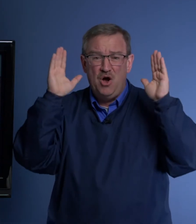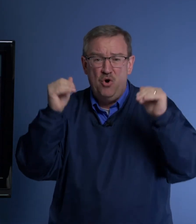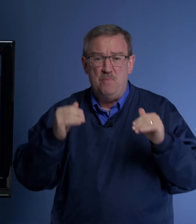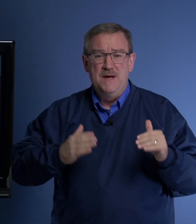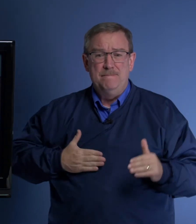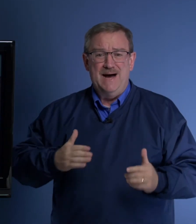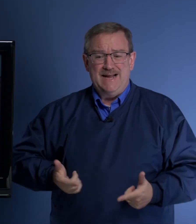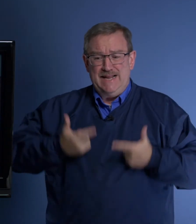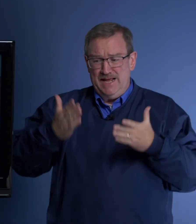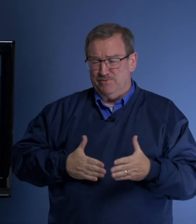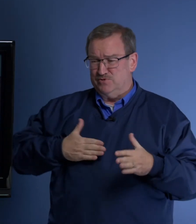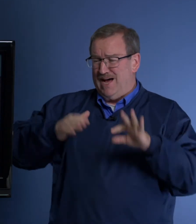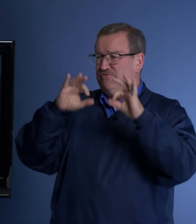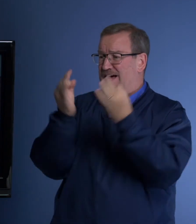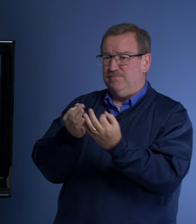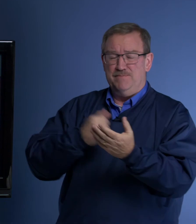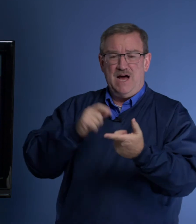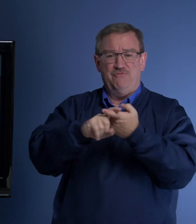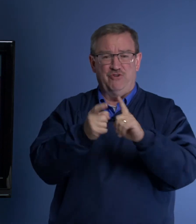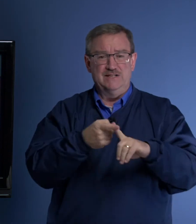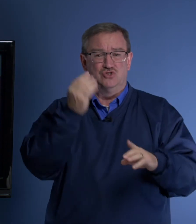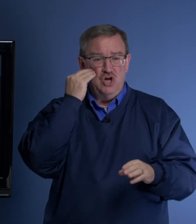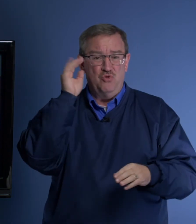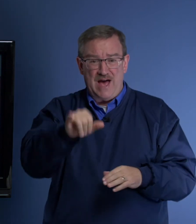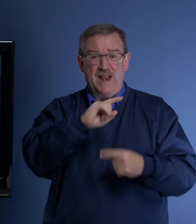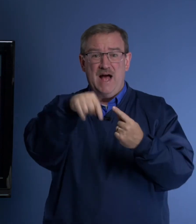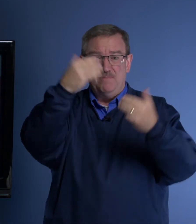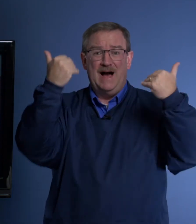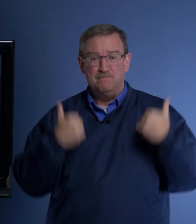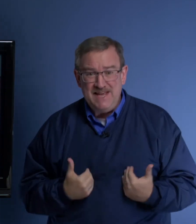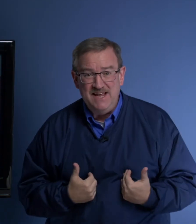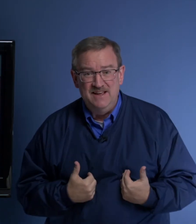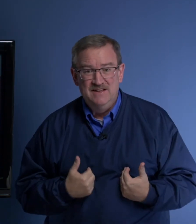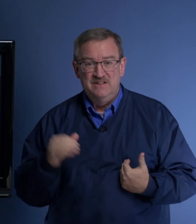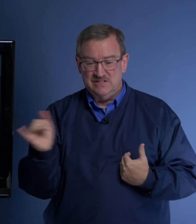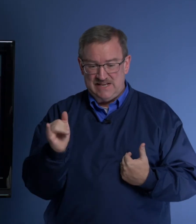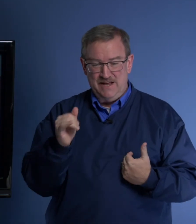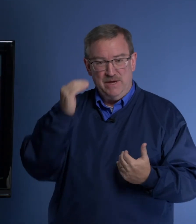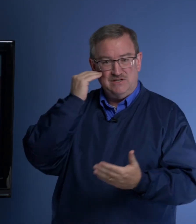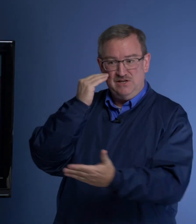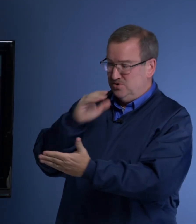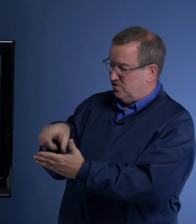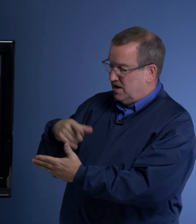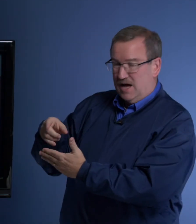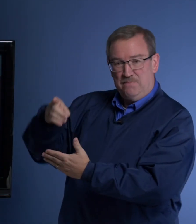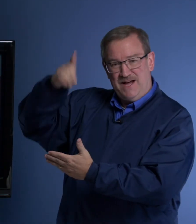hope my neighbors, my family, my friends know that about me, the same as they knew about